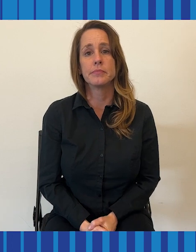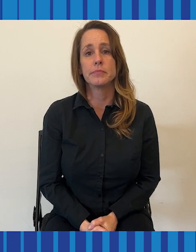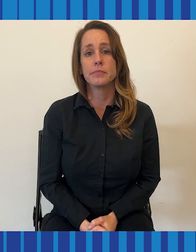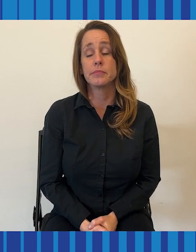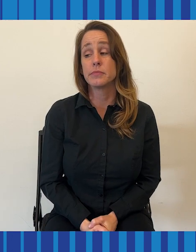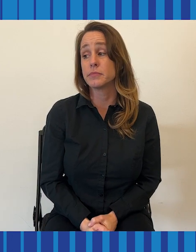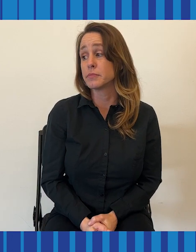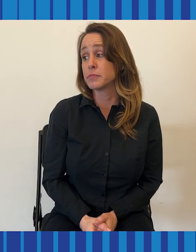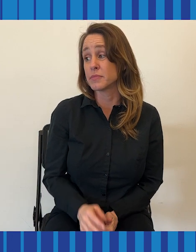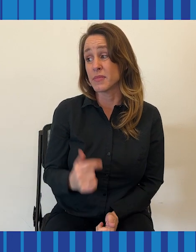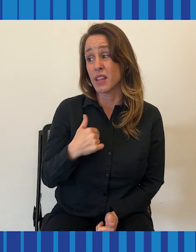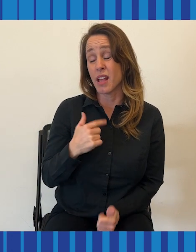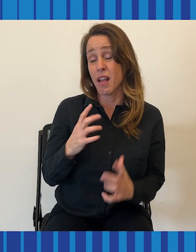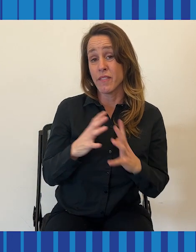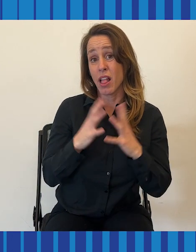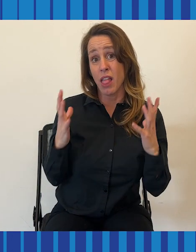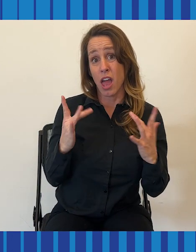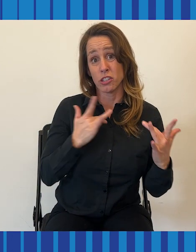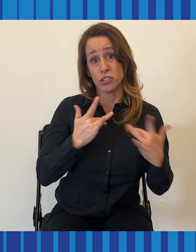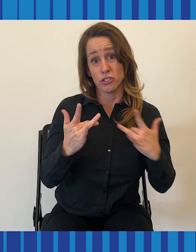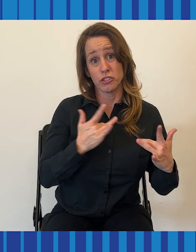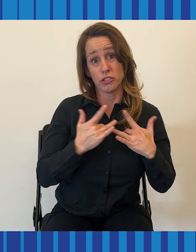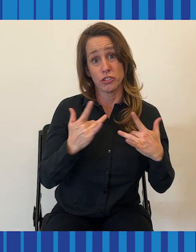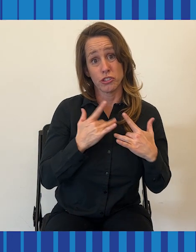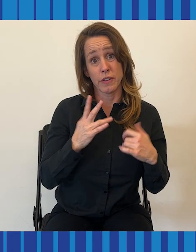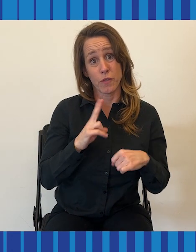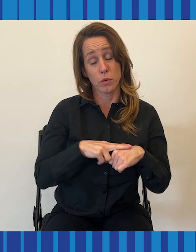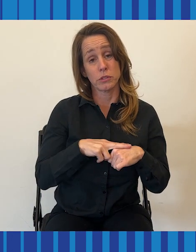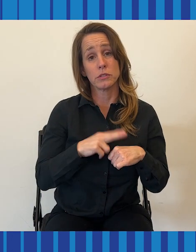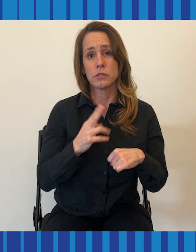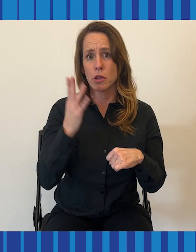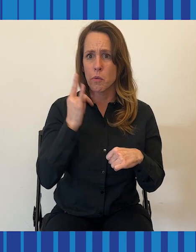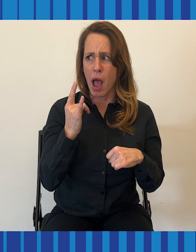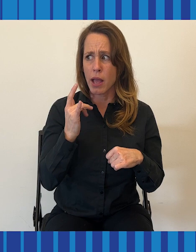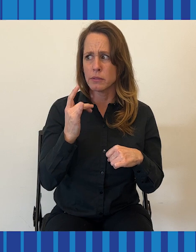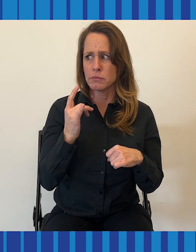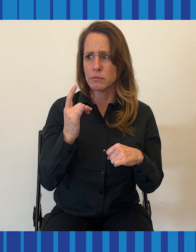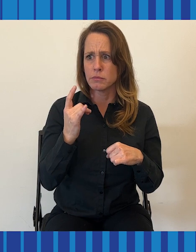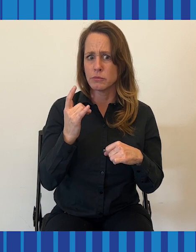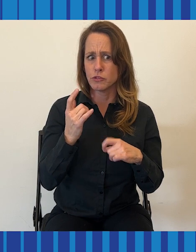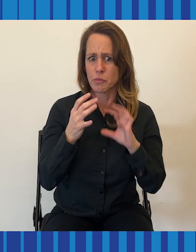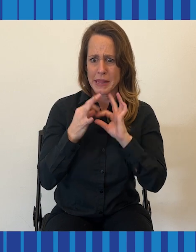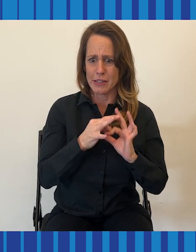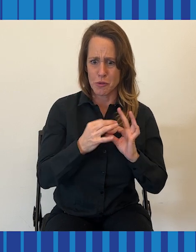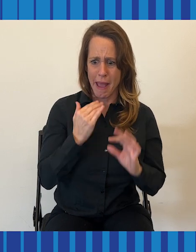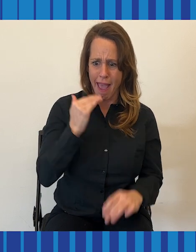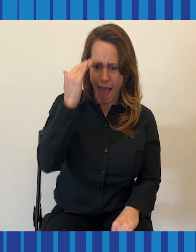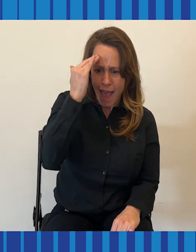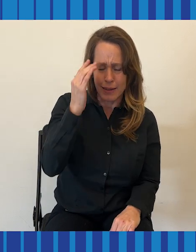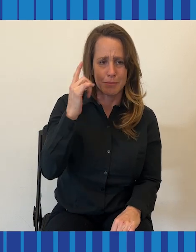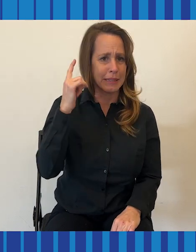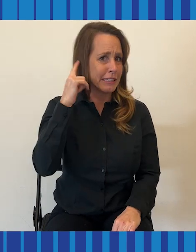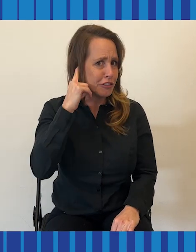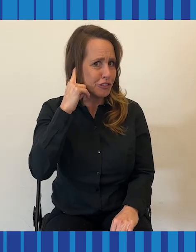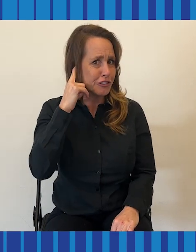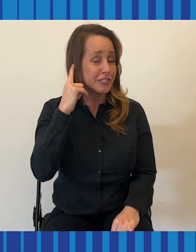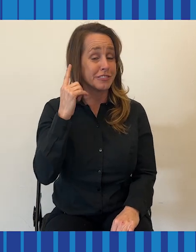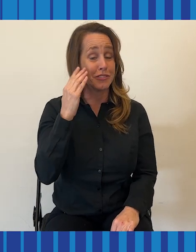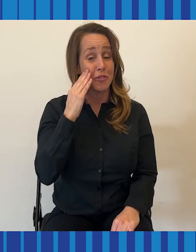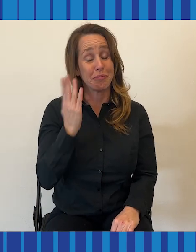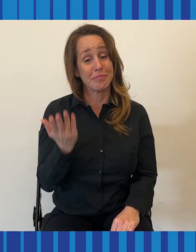Stephanie know, I had a lot of concerns about it, of course, like anyone would when they're messing with your head and your ears and so forth.